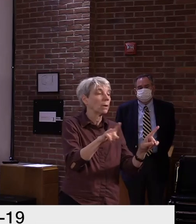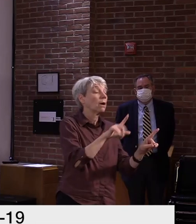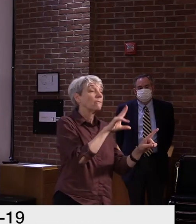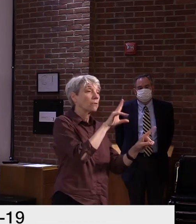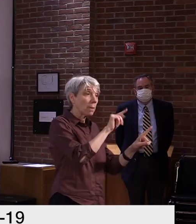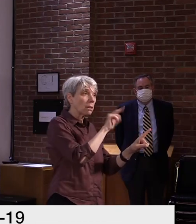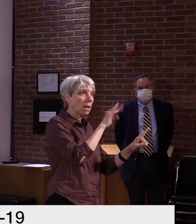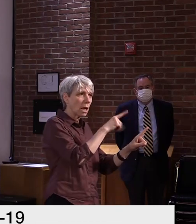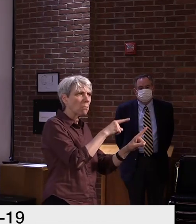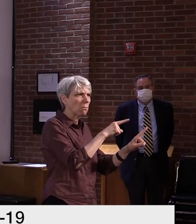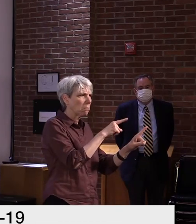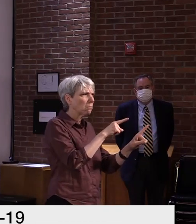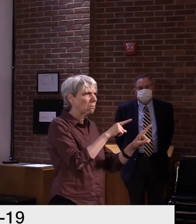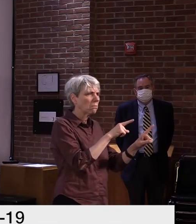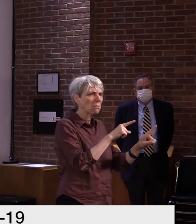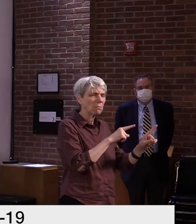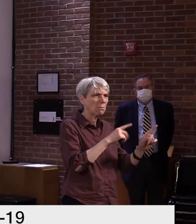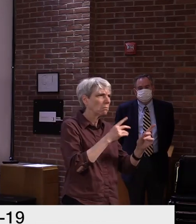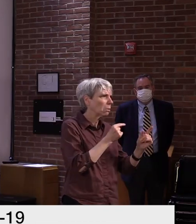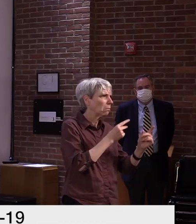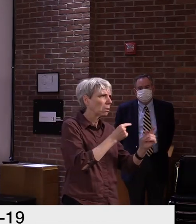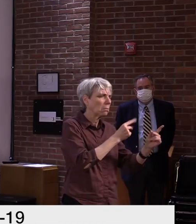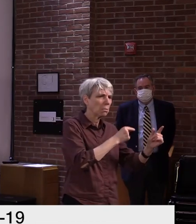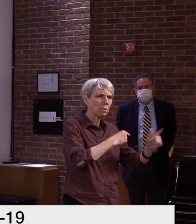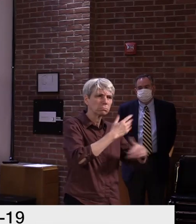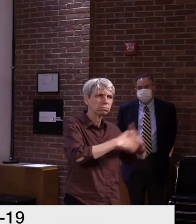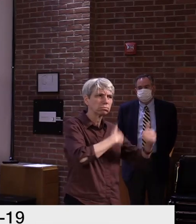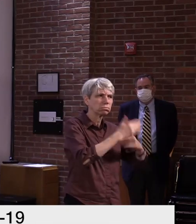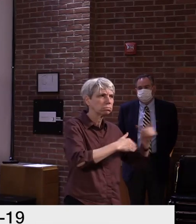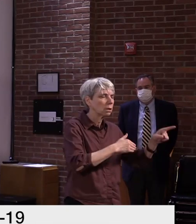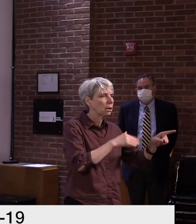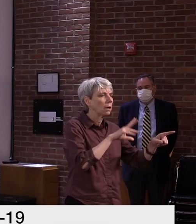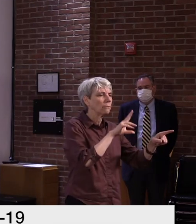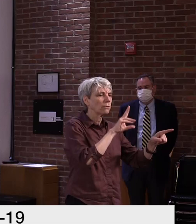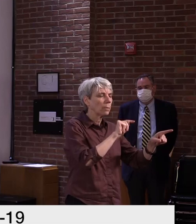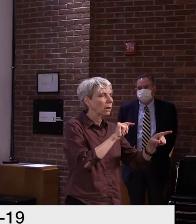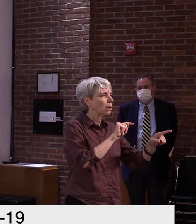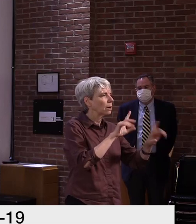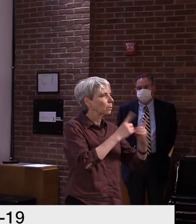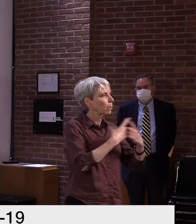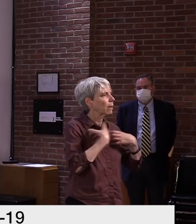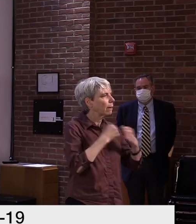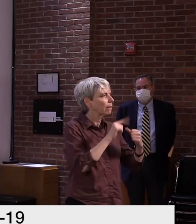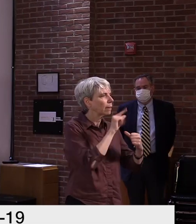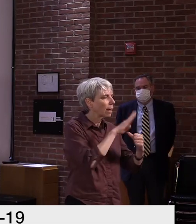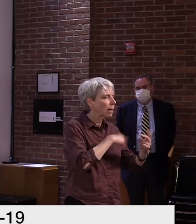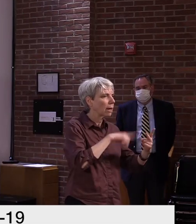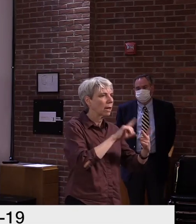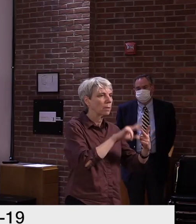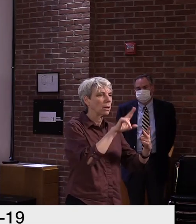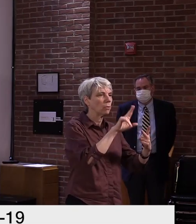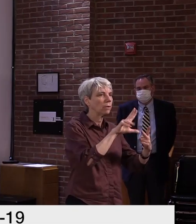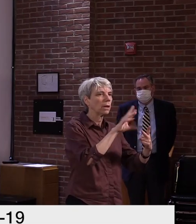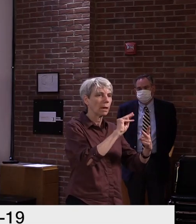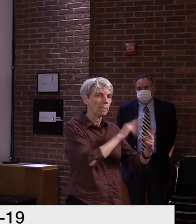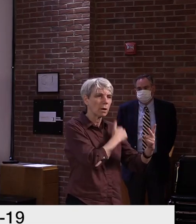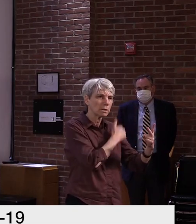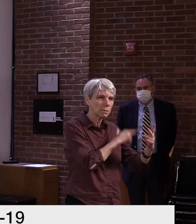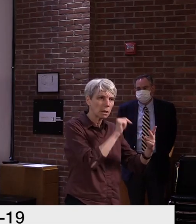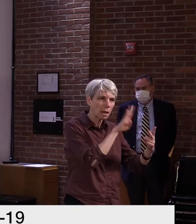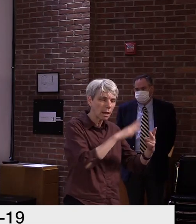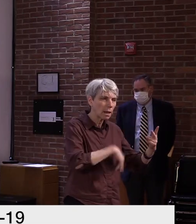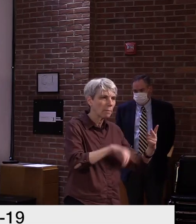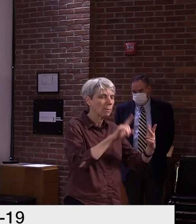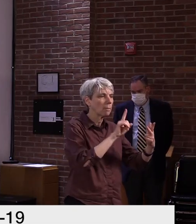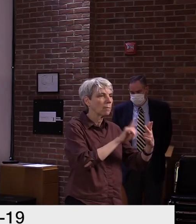delays in getting tests done by either the public health lab, the UVM lab, or the lab that